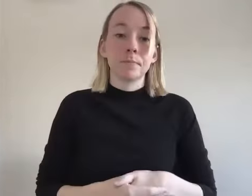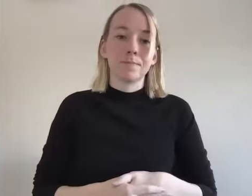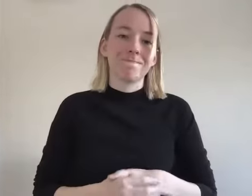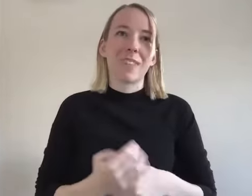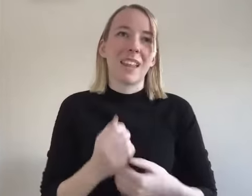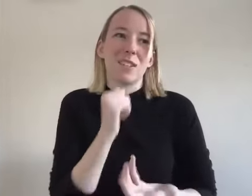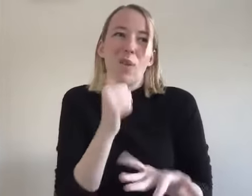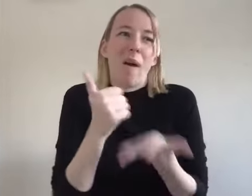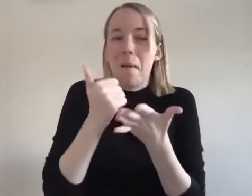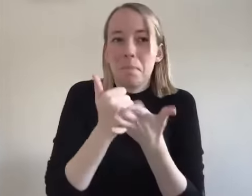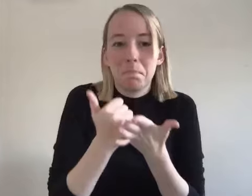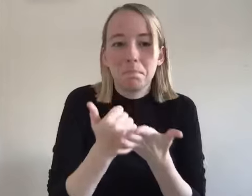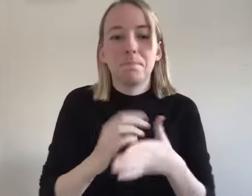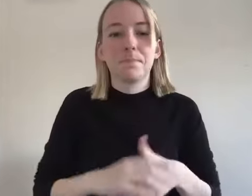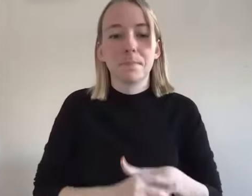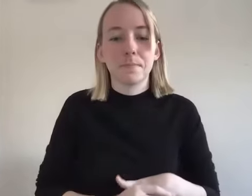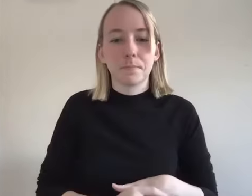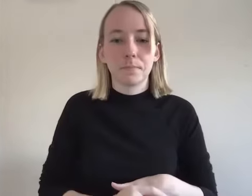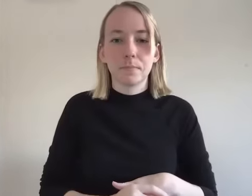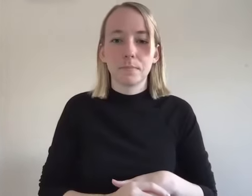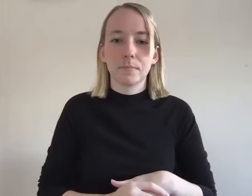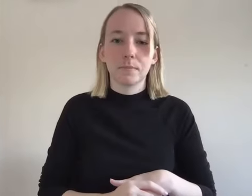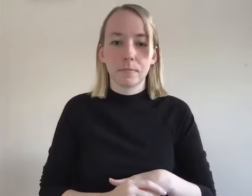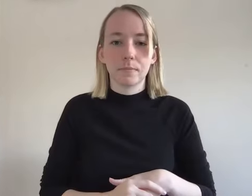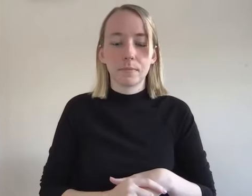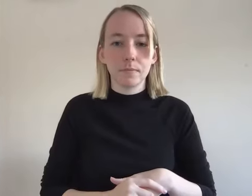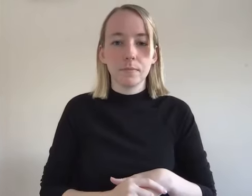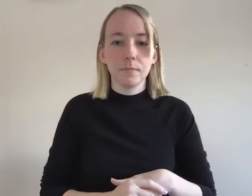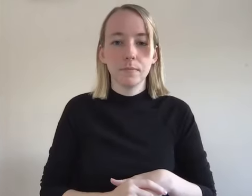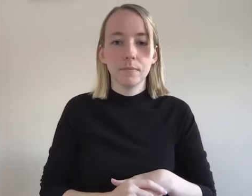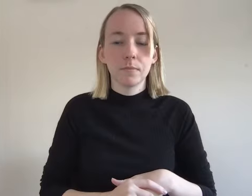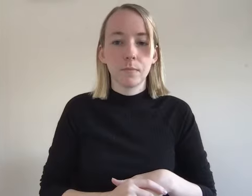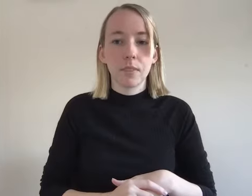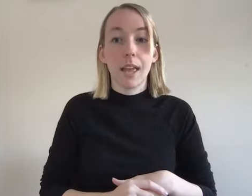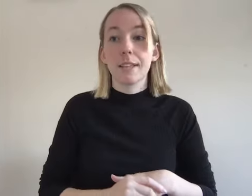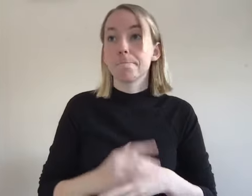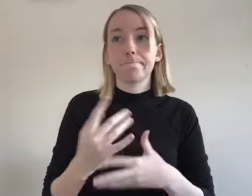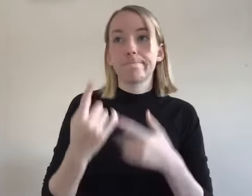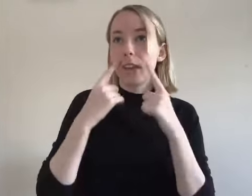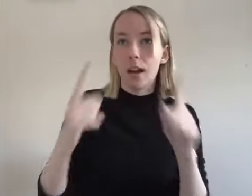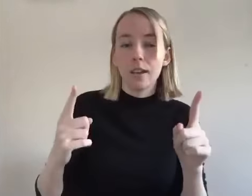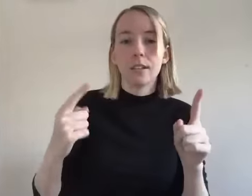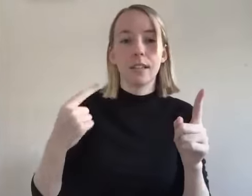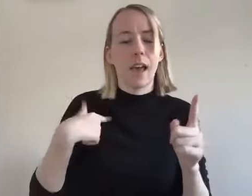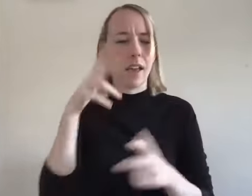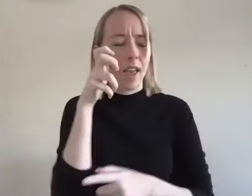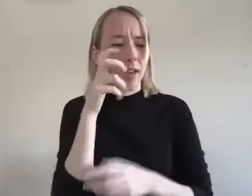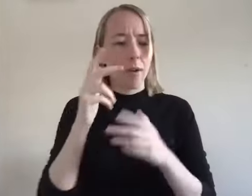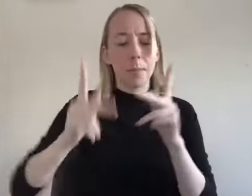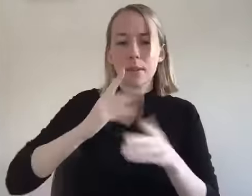um that don't serve me and um and eventually i as i heard people share their